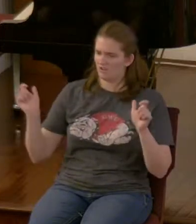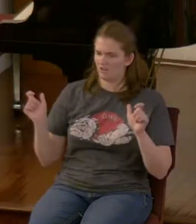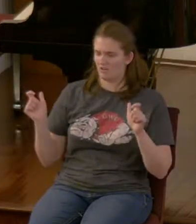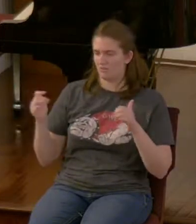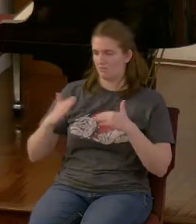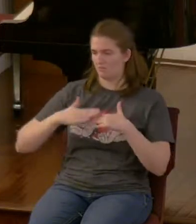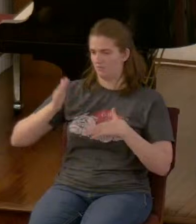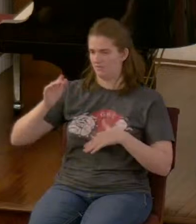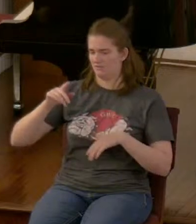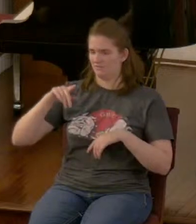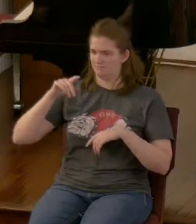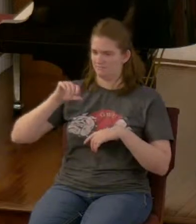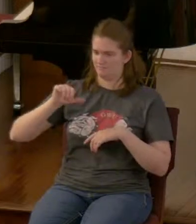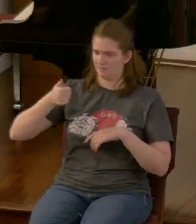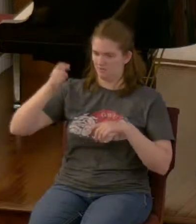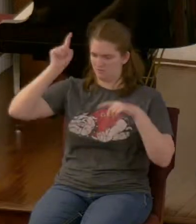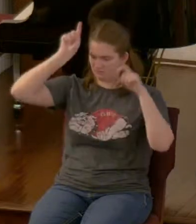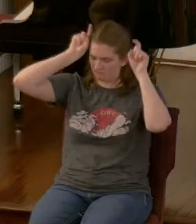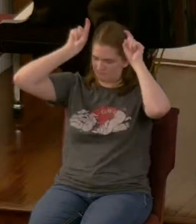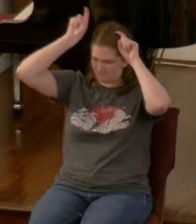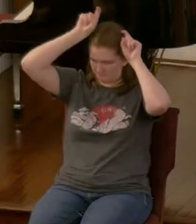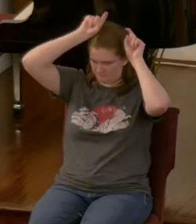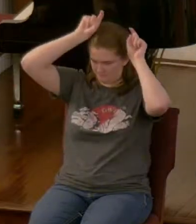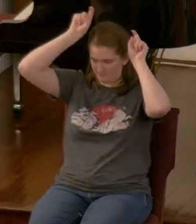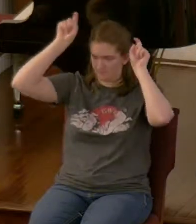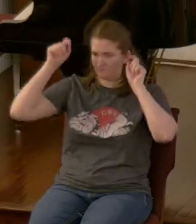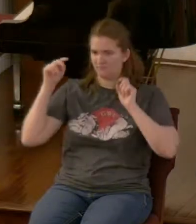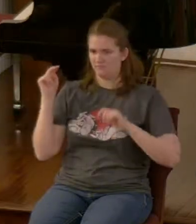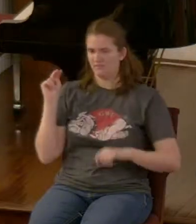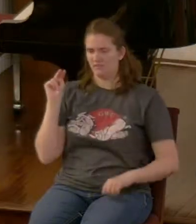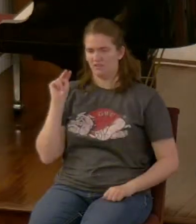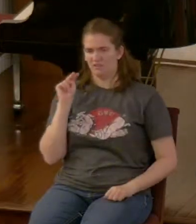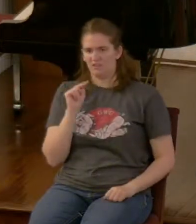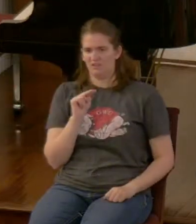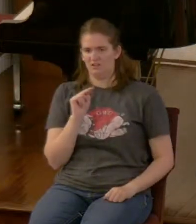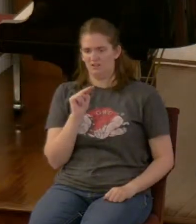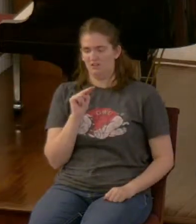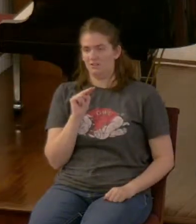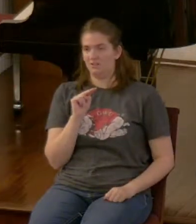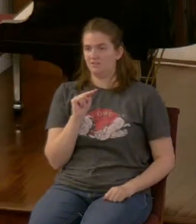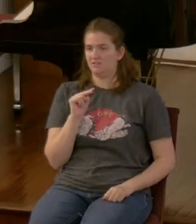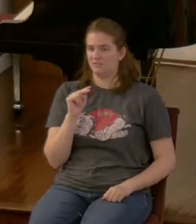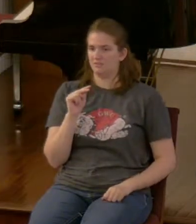associates I kept looking and until the ancient of days